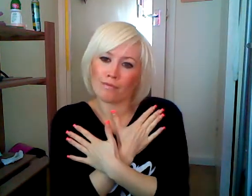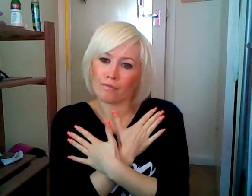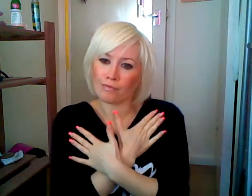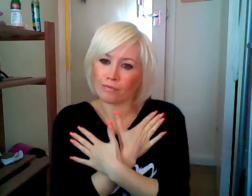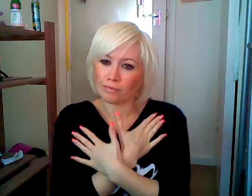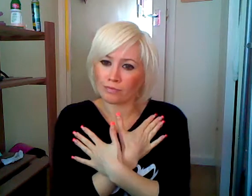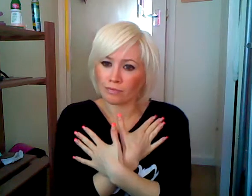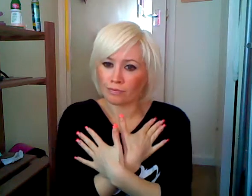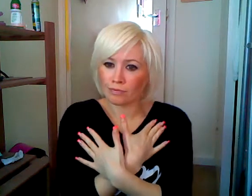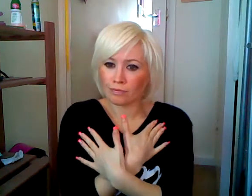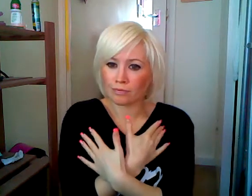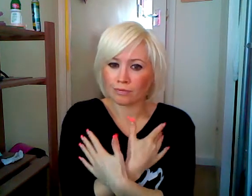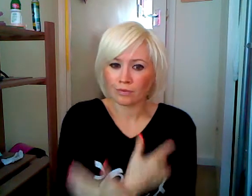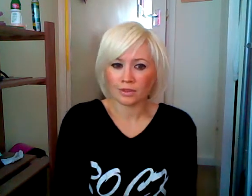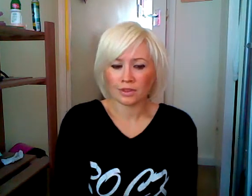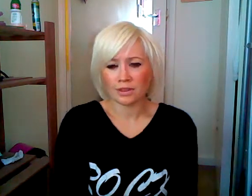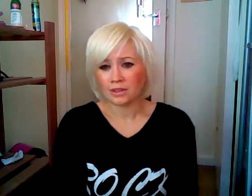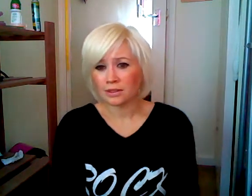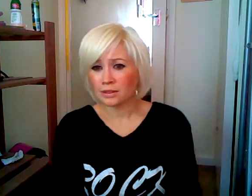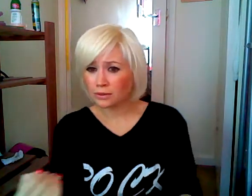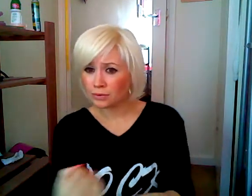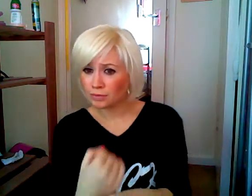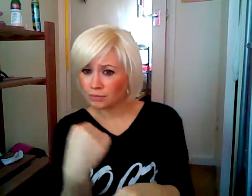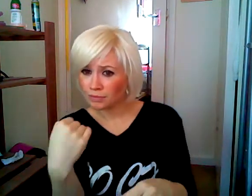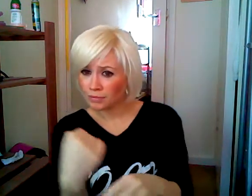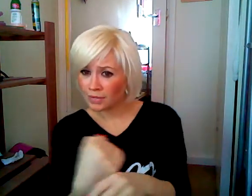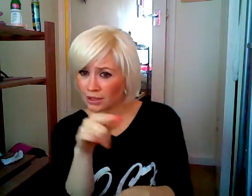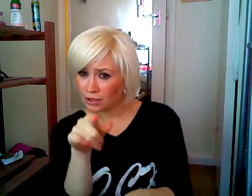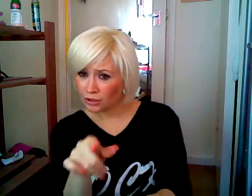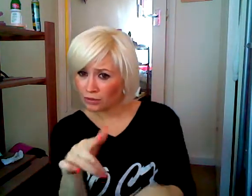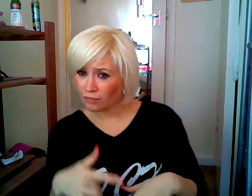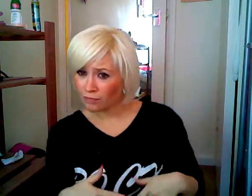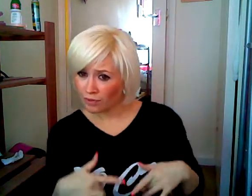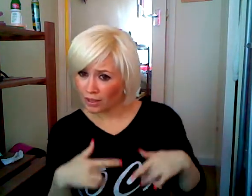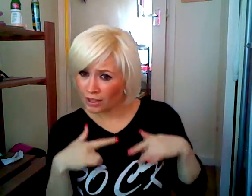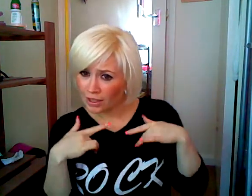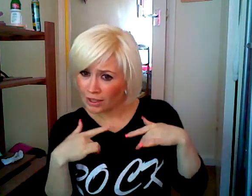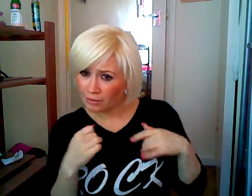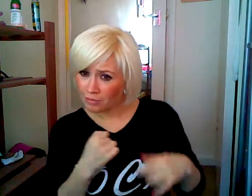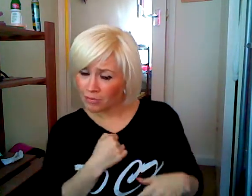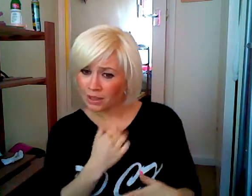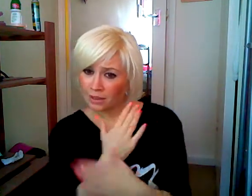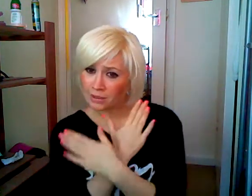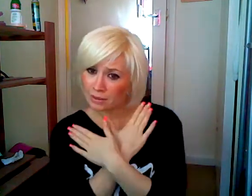to make you feel my love.